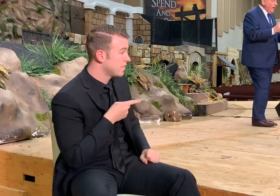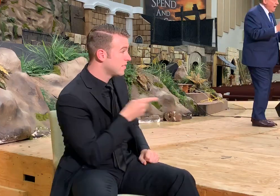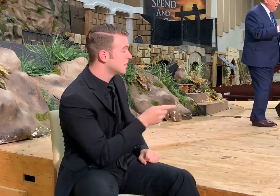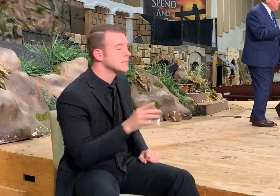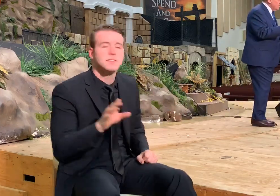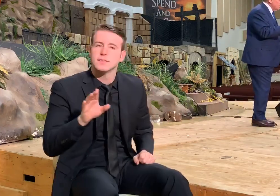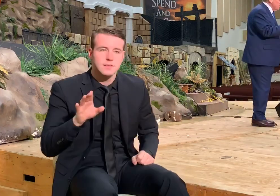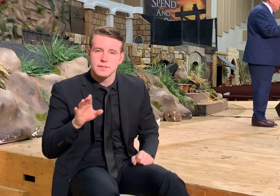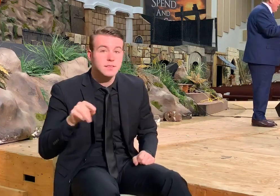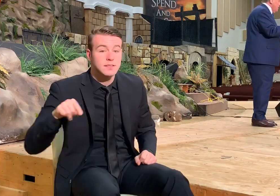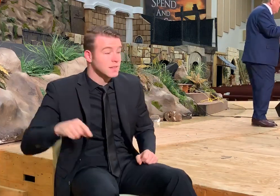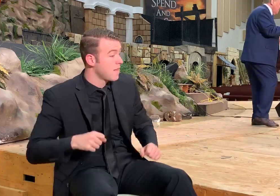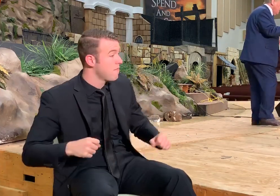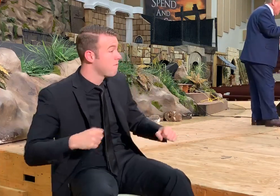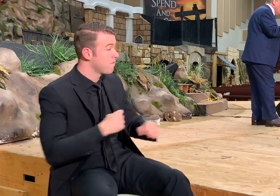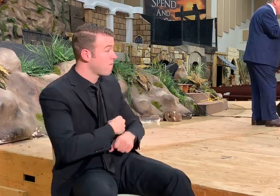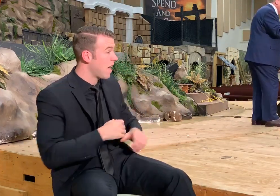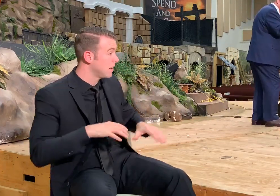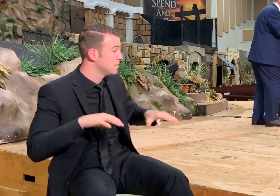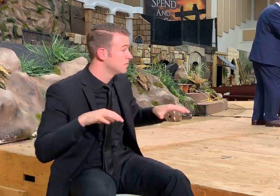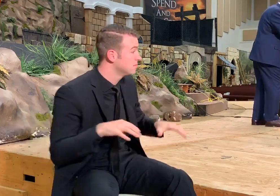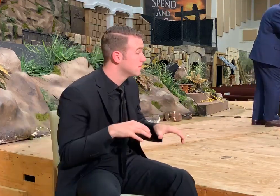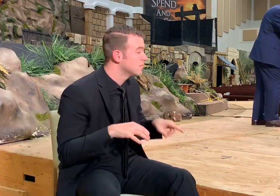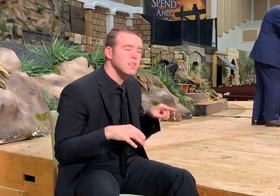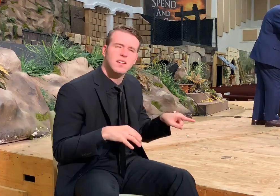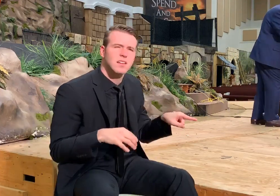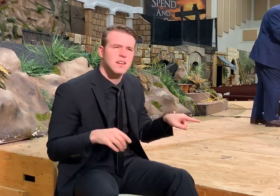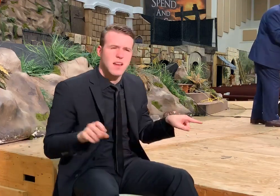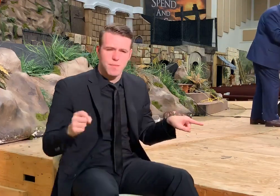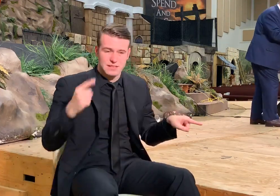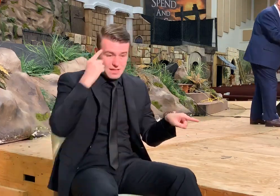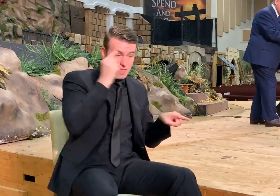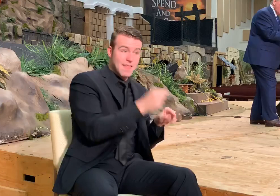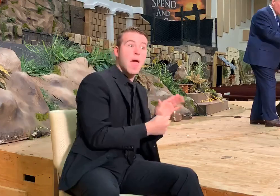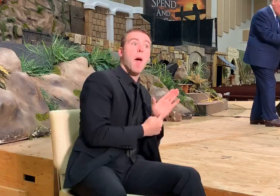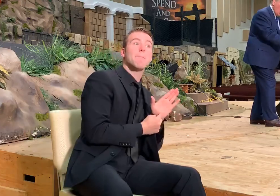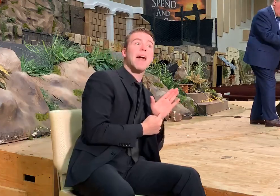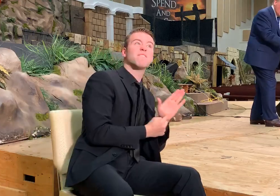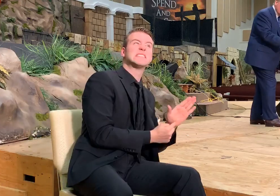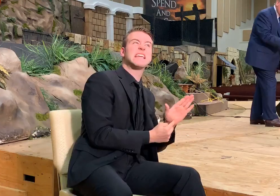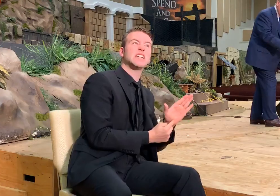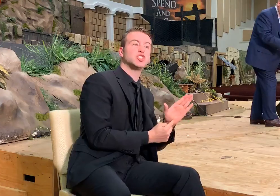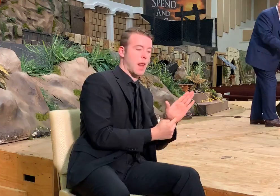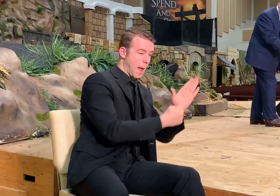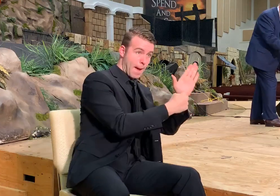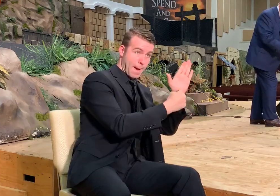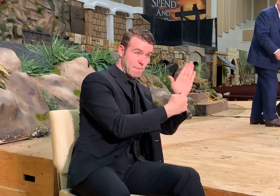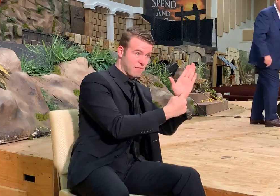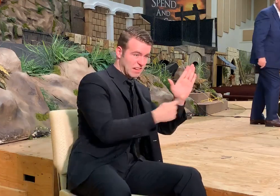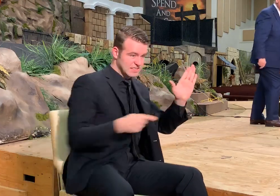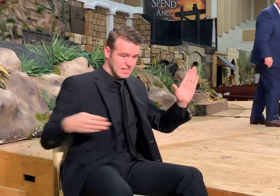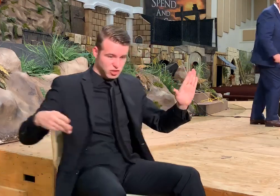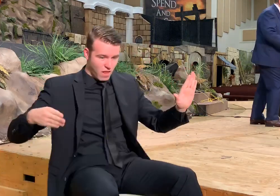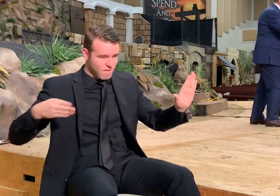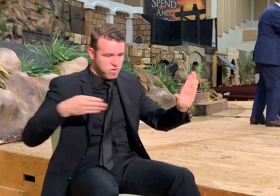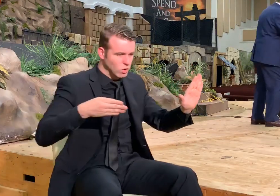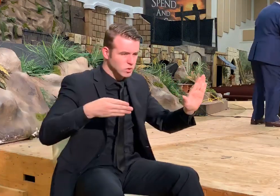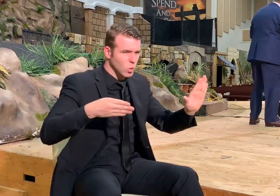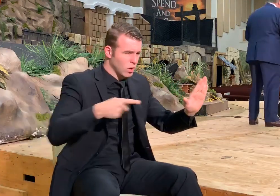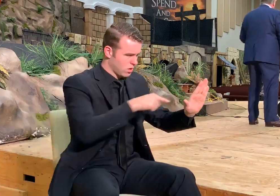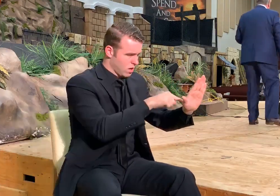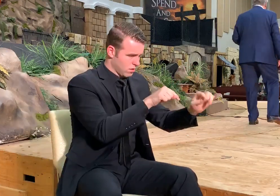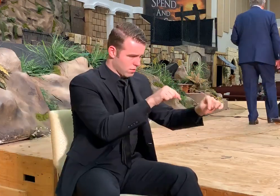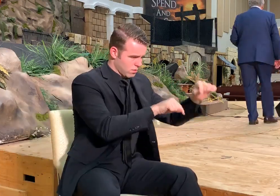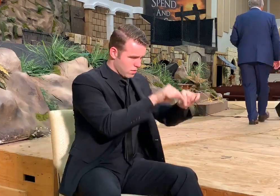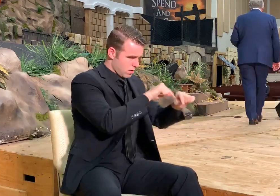the manifestation of something rather than the cause of the something. All the